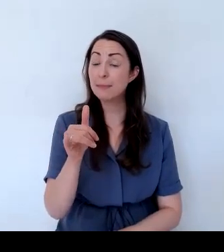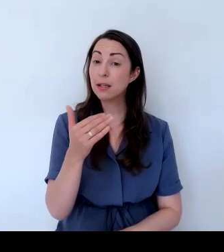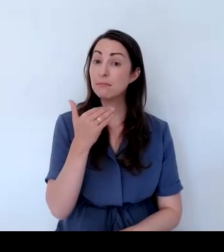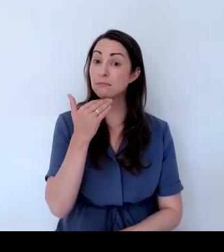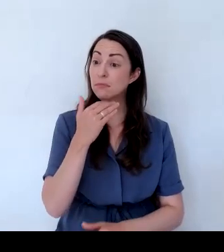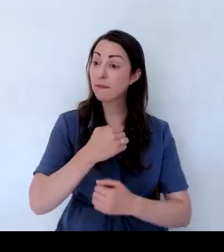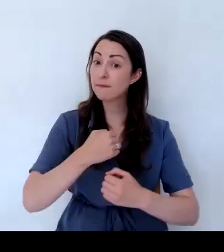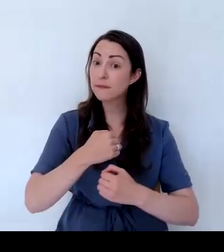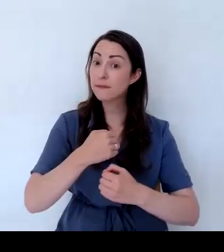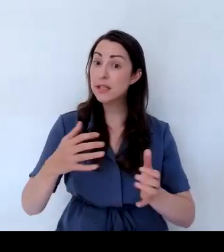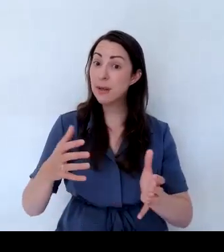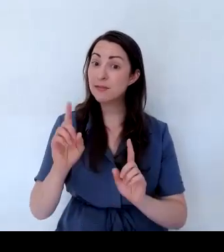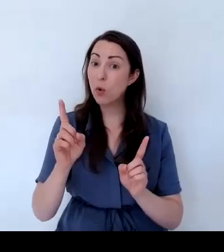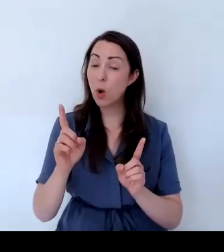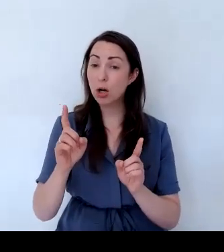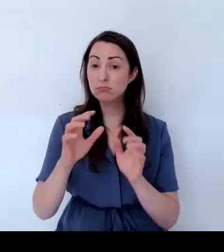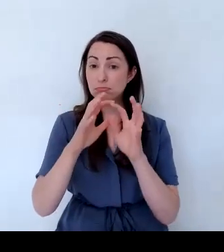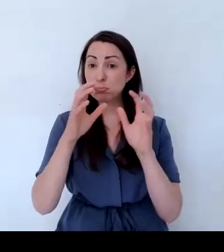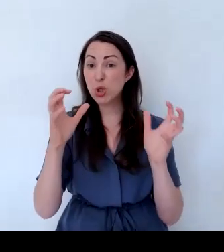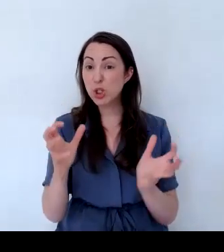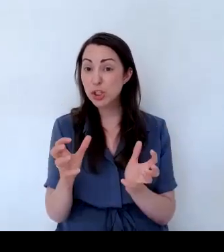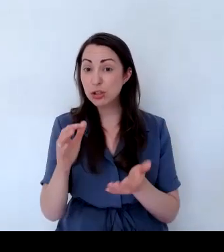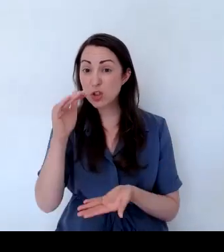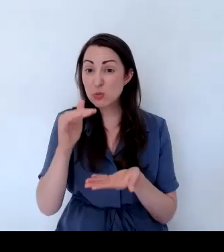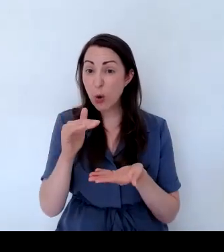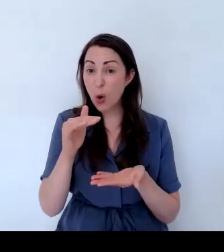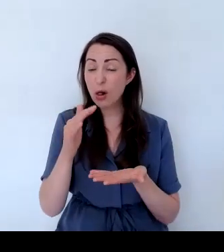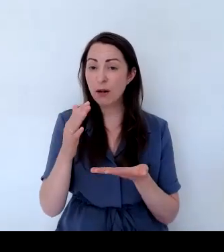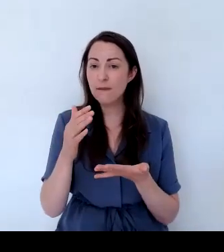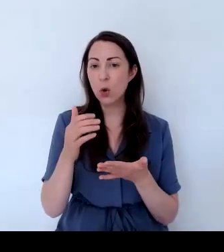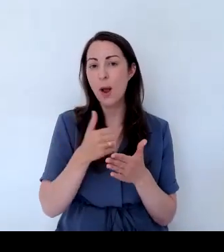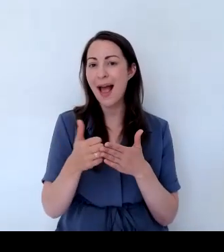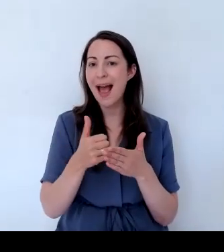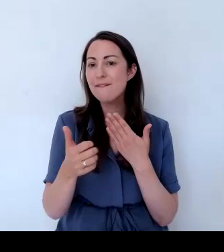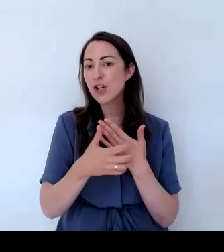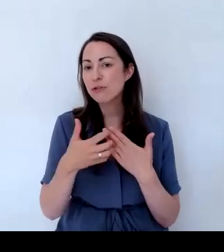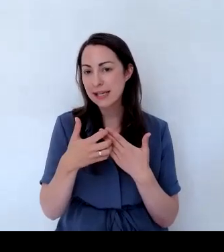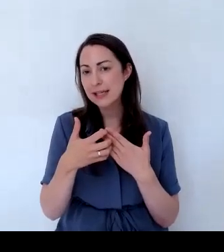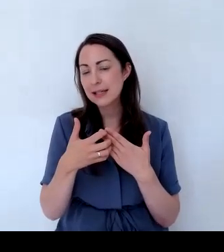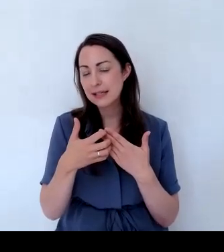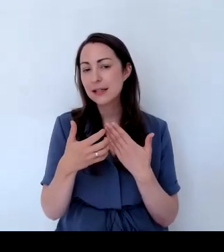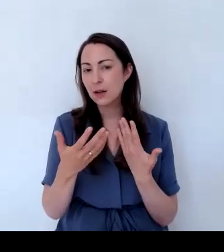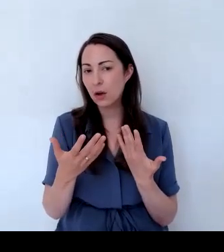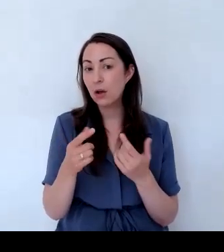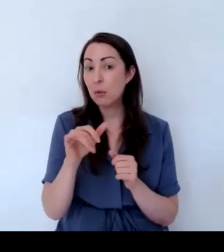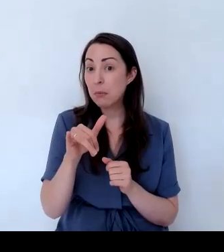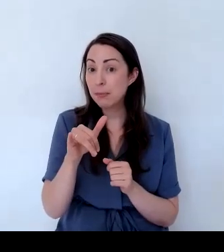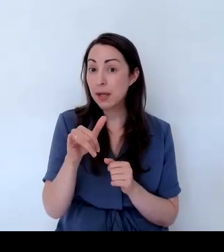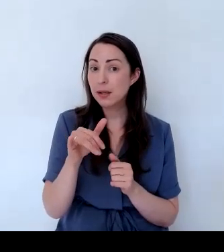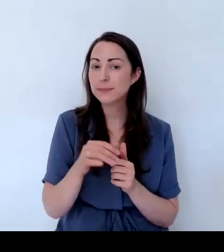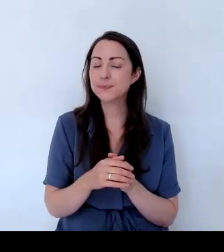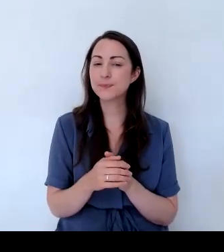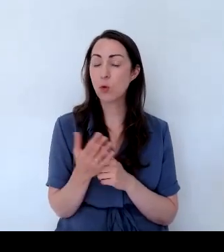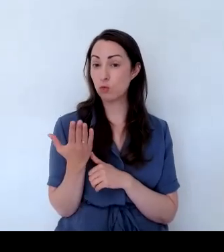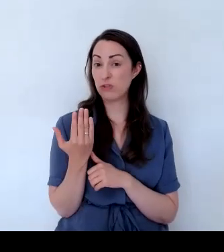evergreen tree, small tree, small bush. And what we've done recently, maybe five years ago, is